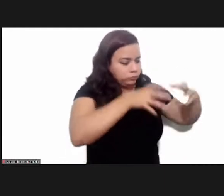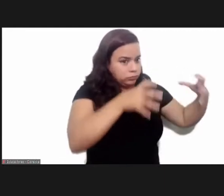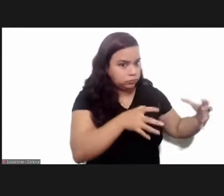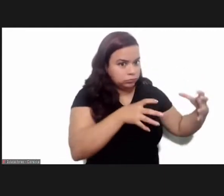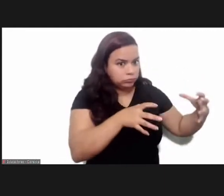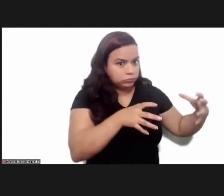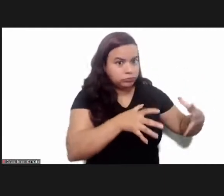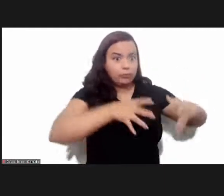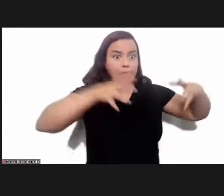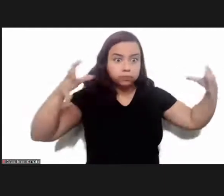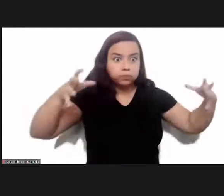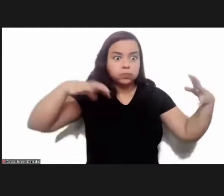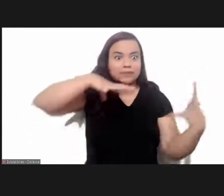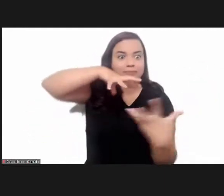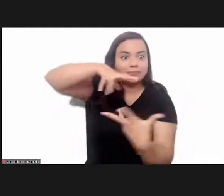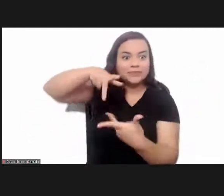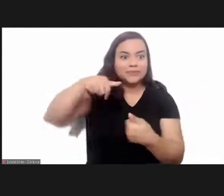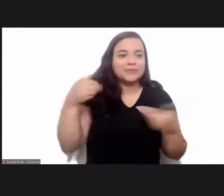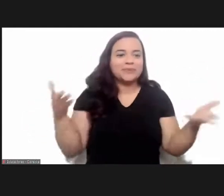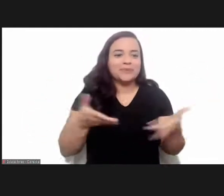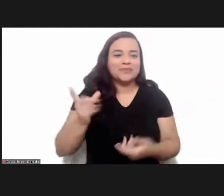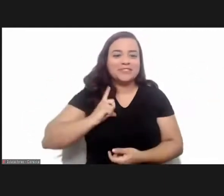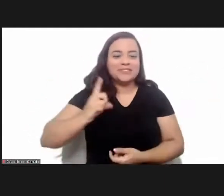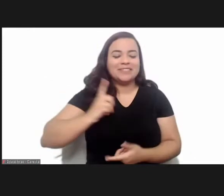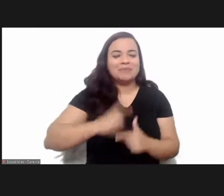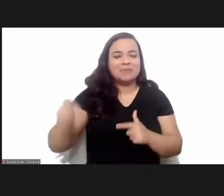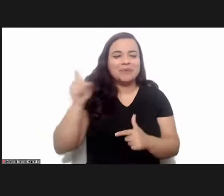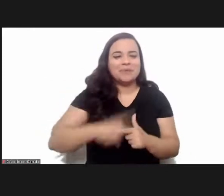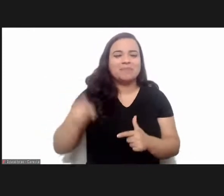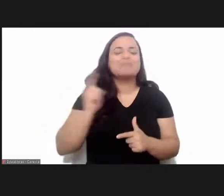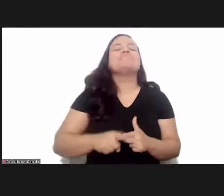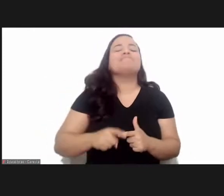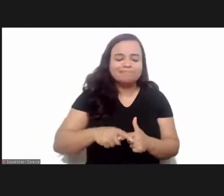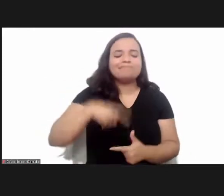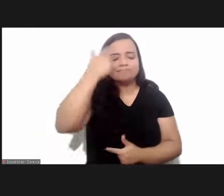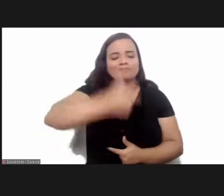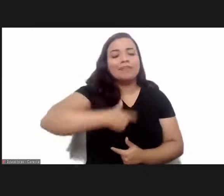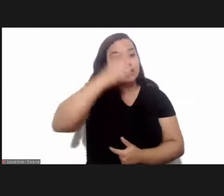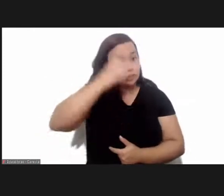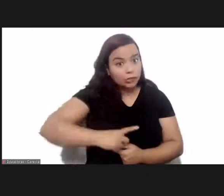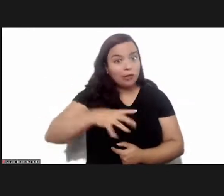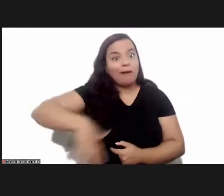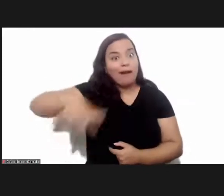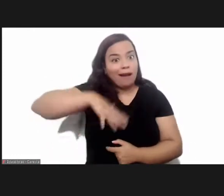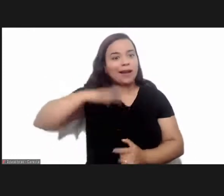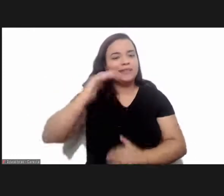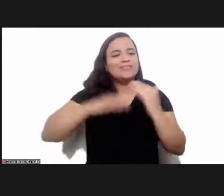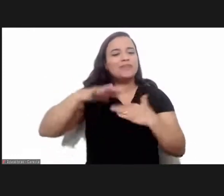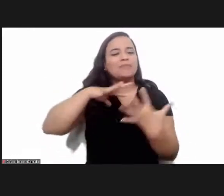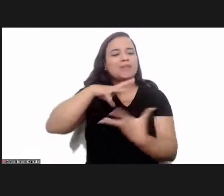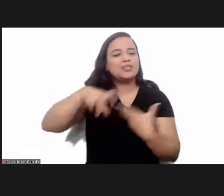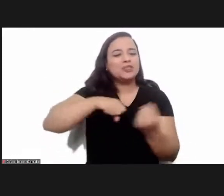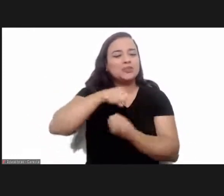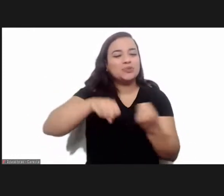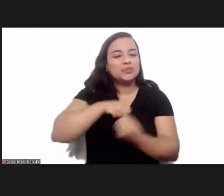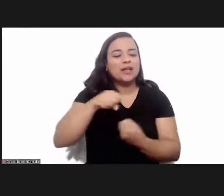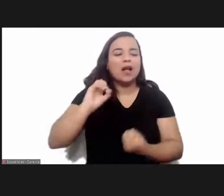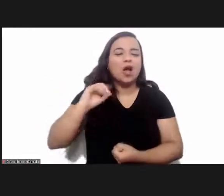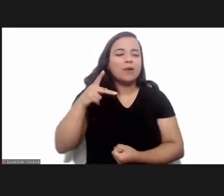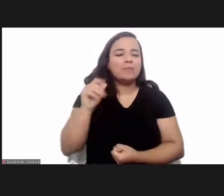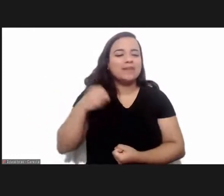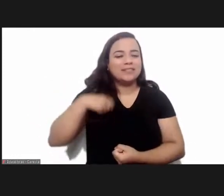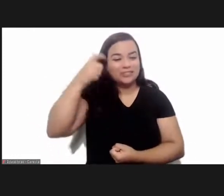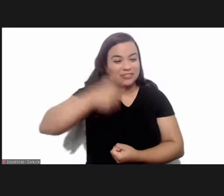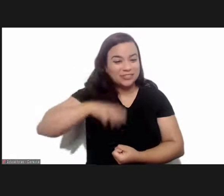to a regional problem to a global problem which today it is and when the director uh sustainable development in the